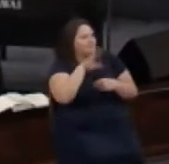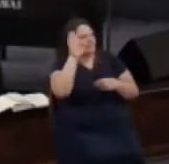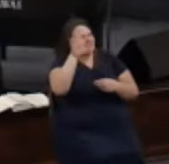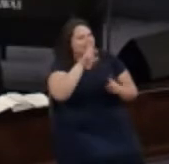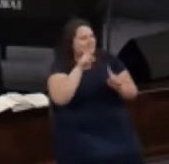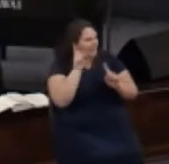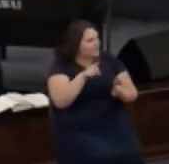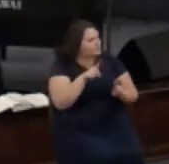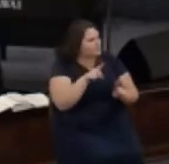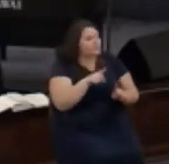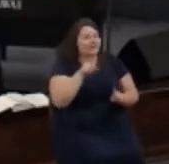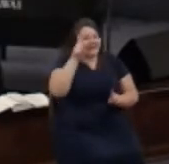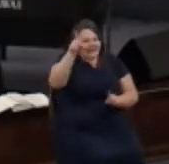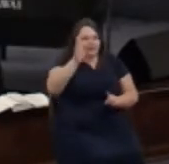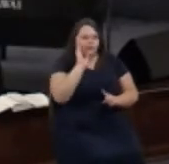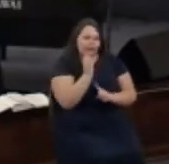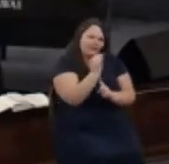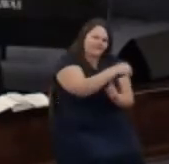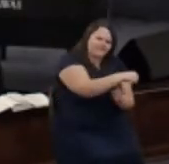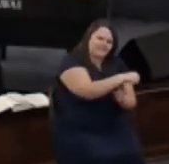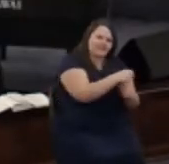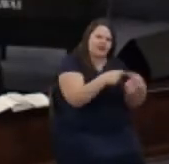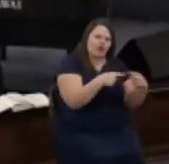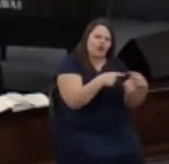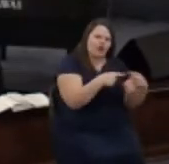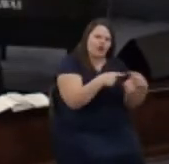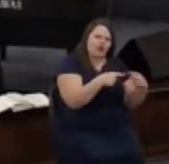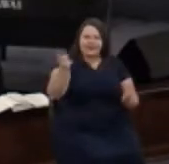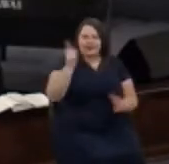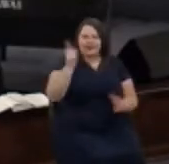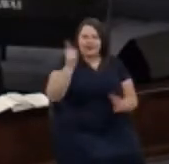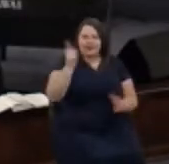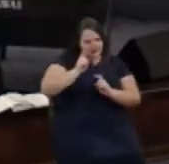he's going to defeat our enemies and he's going to give us a prize